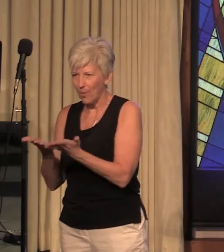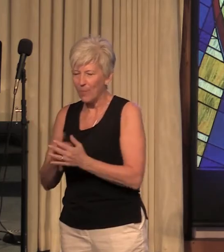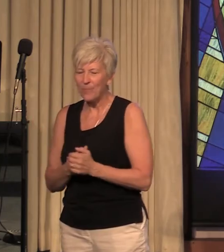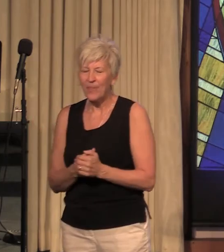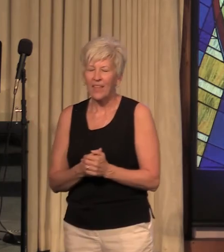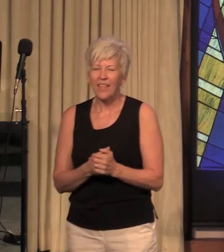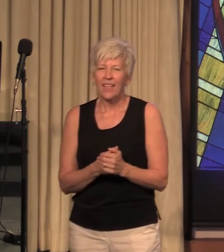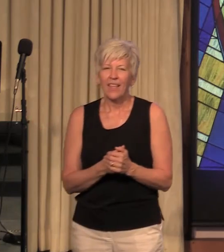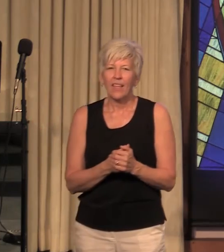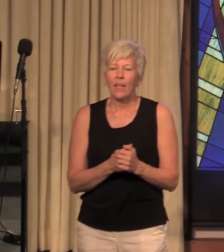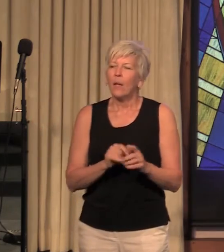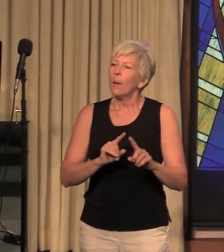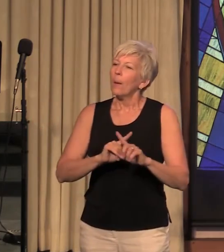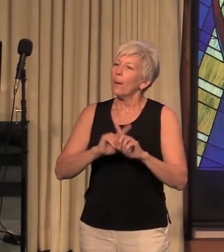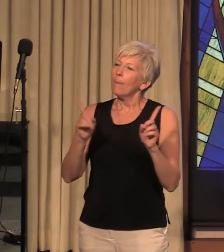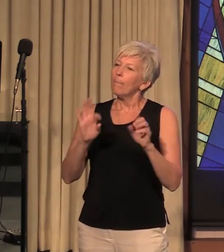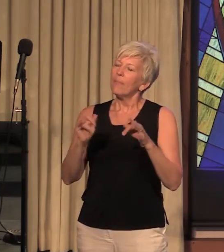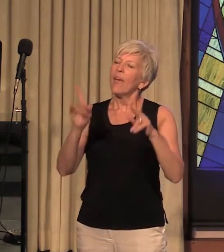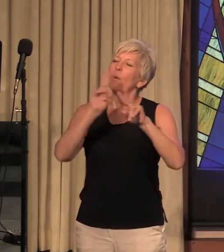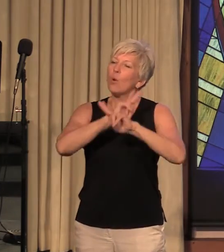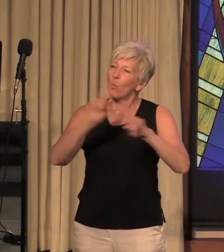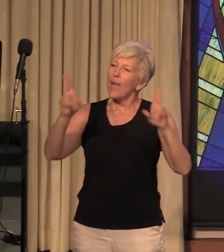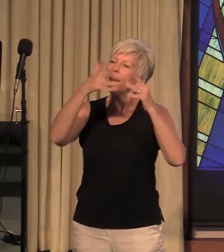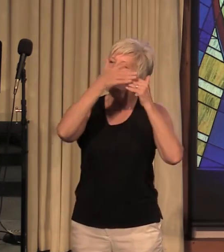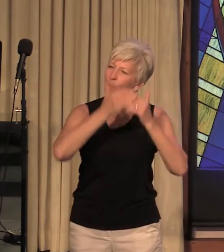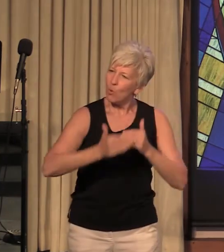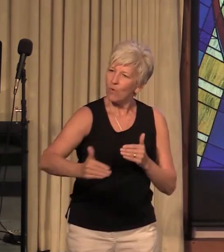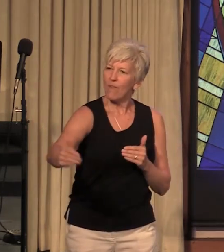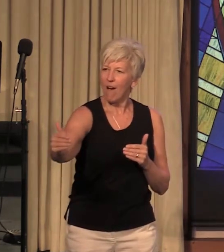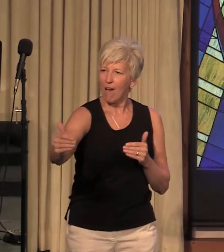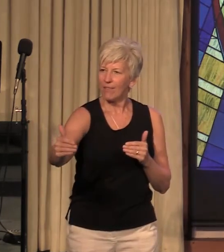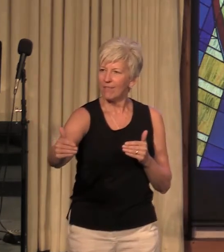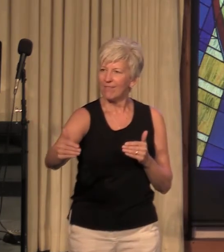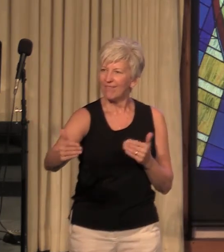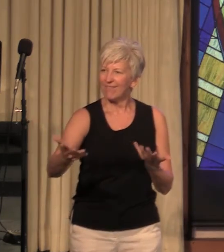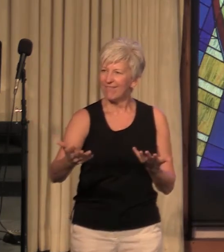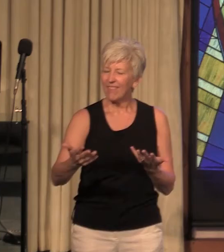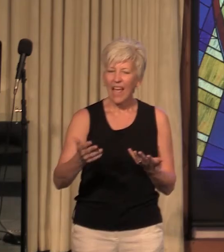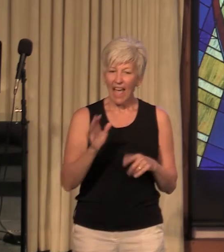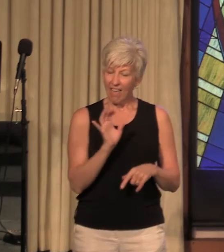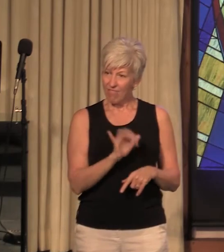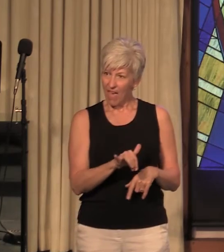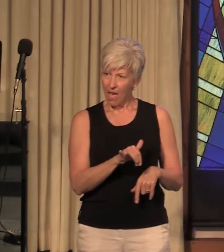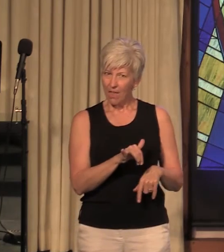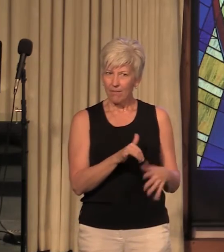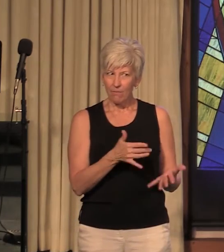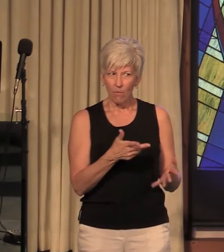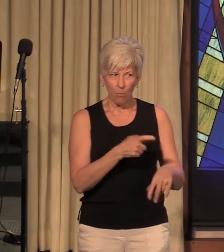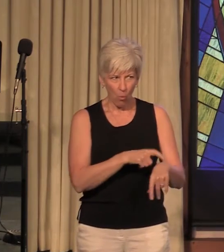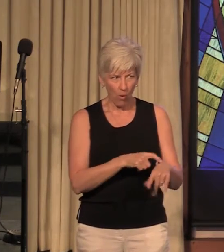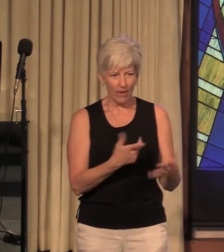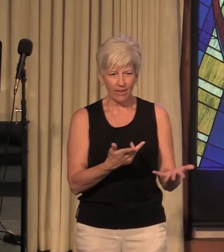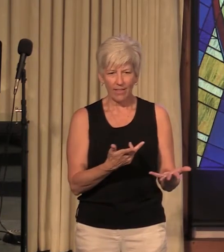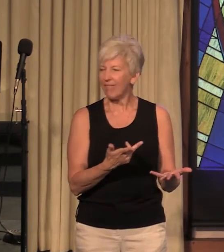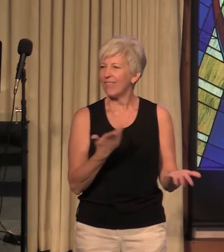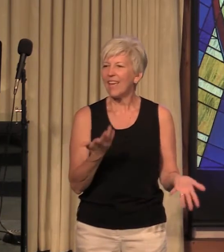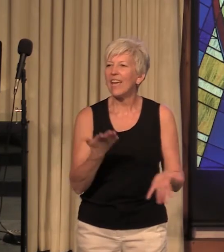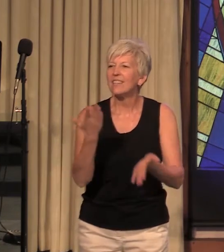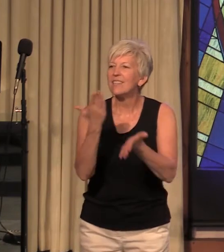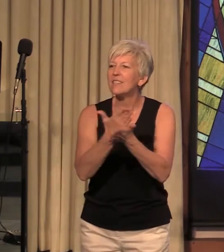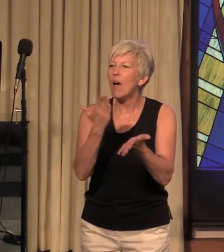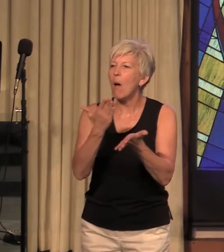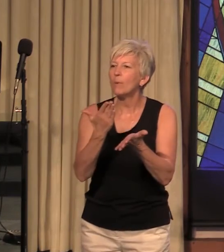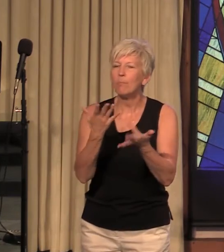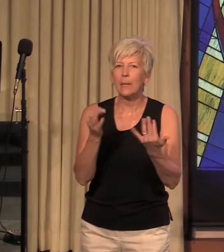but they were ready to move on and at that point they had stopped simply being people wandering in the